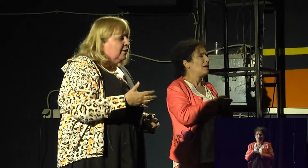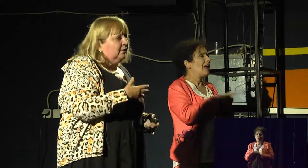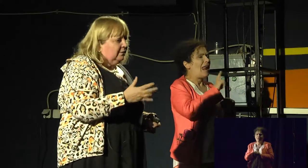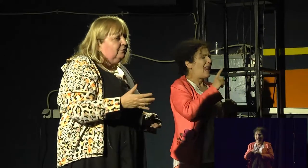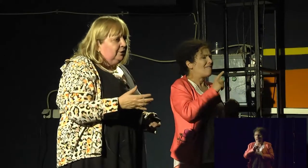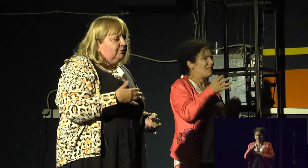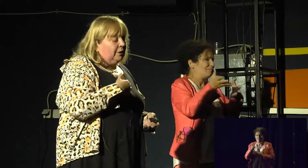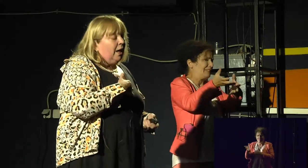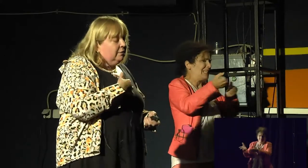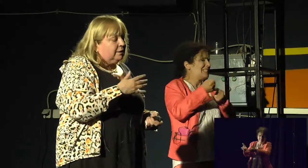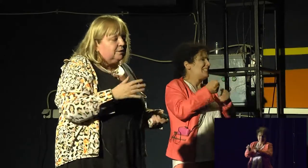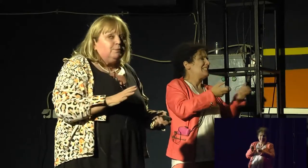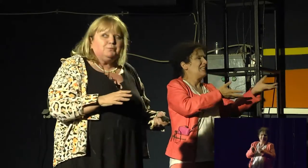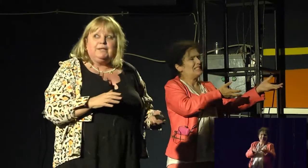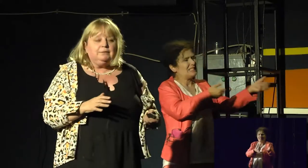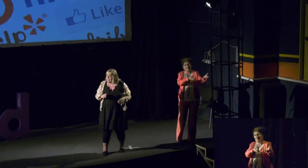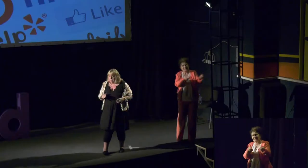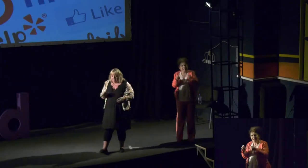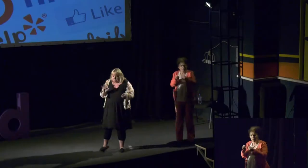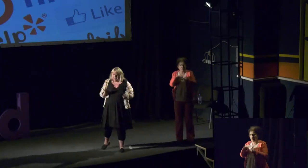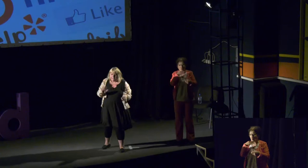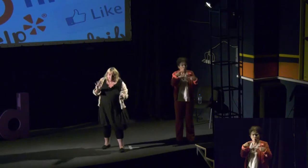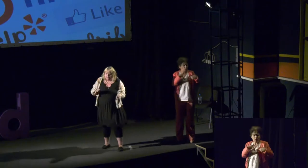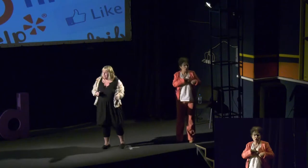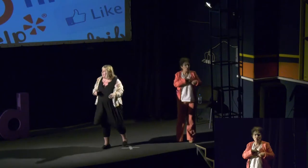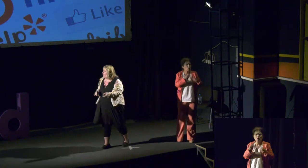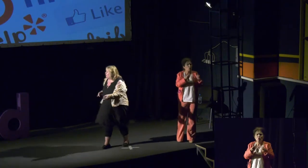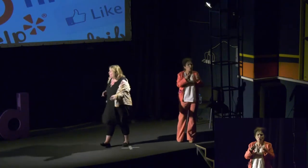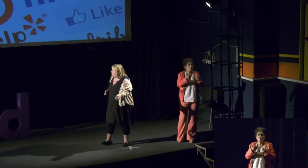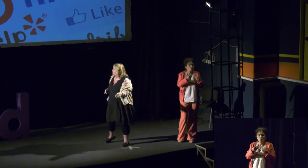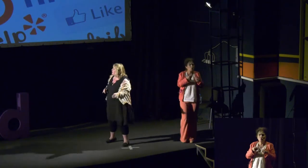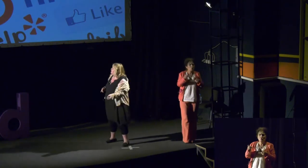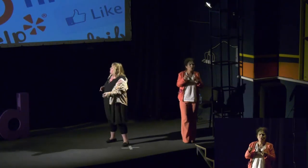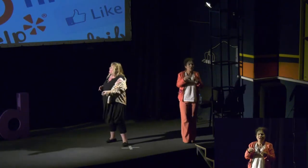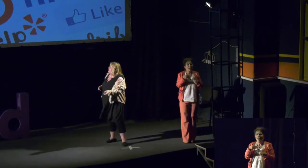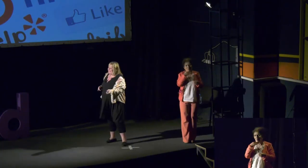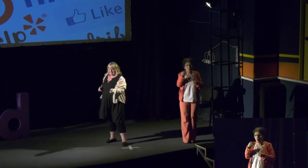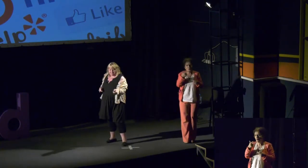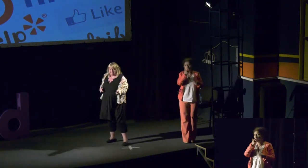sad, because the real thing I think is much better. But I'm old, I'm not sure.